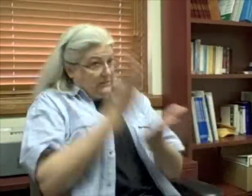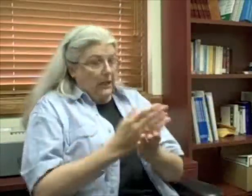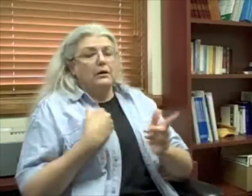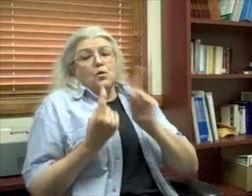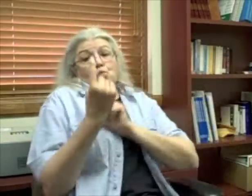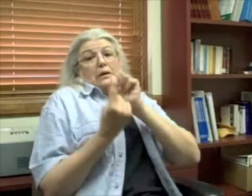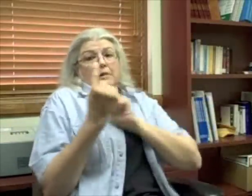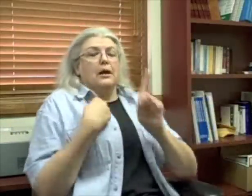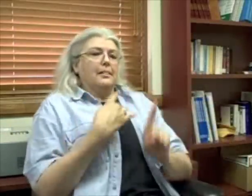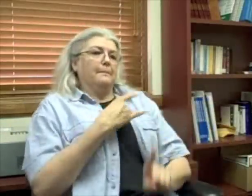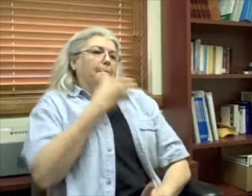and that was much better for me.